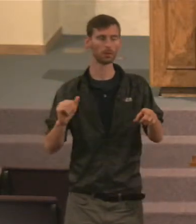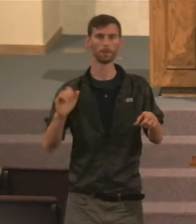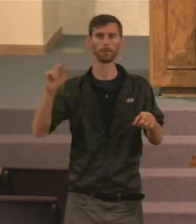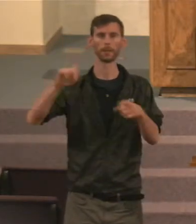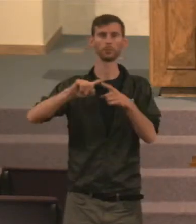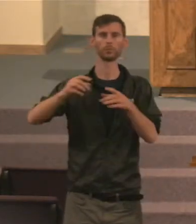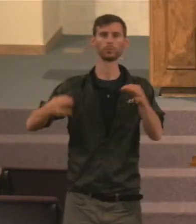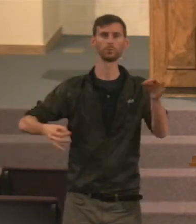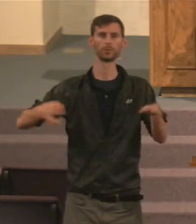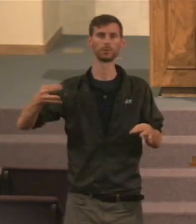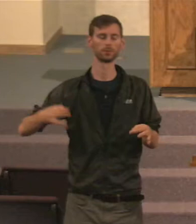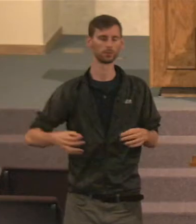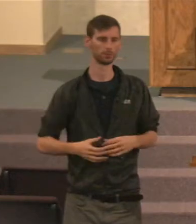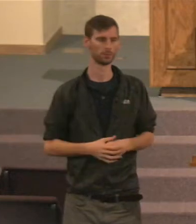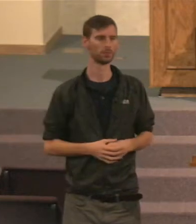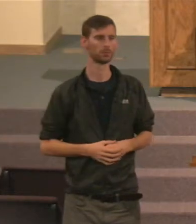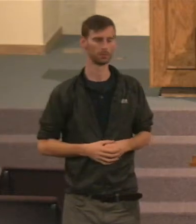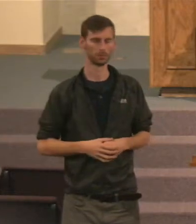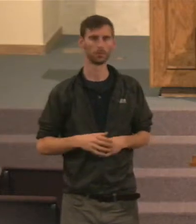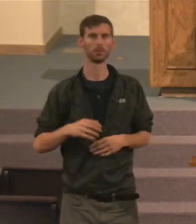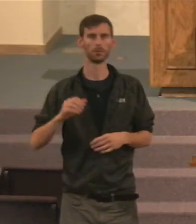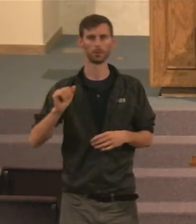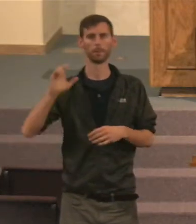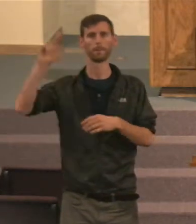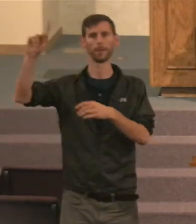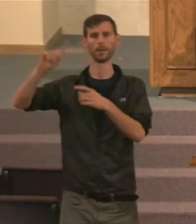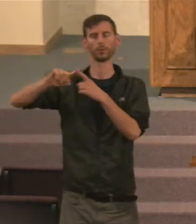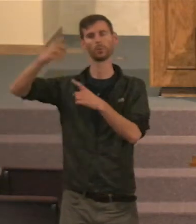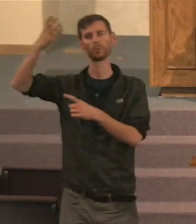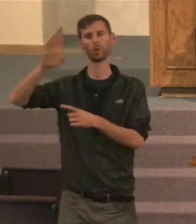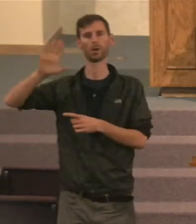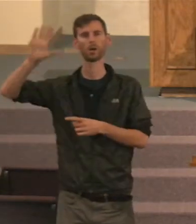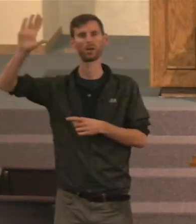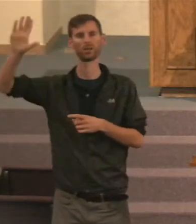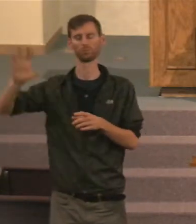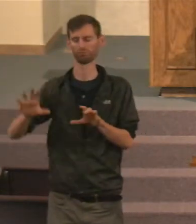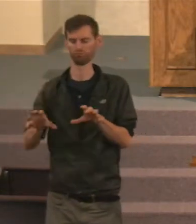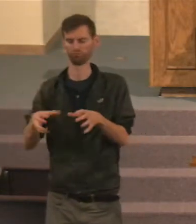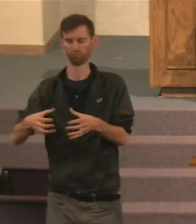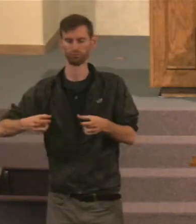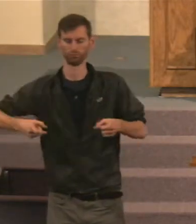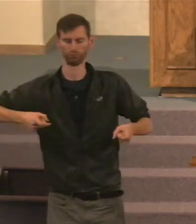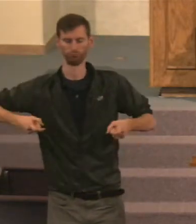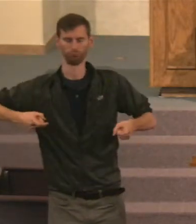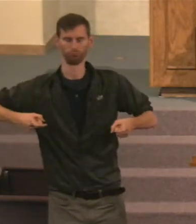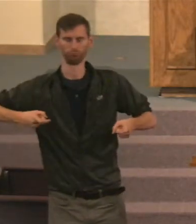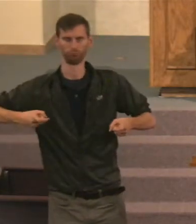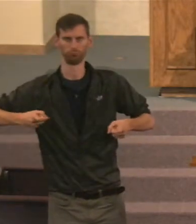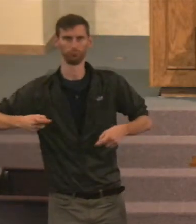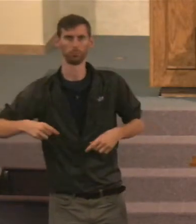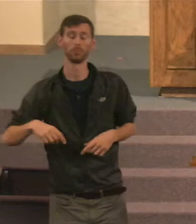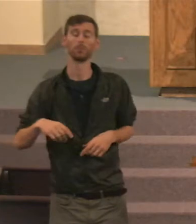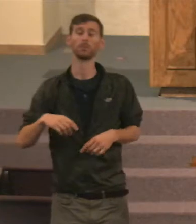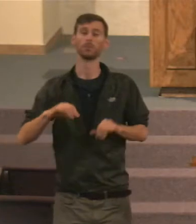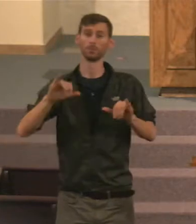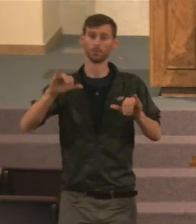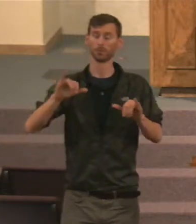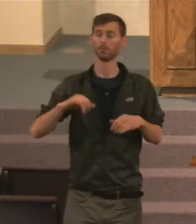Yeah, We're going back into the control of God. Now, When we go back, Control of God,